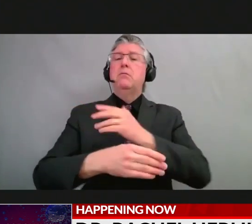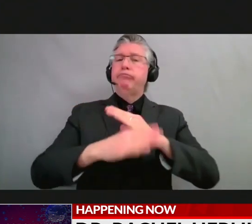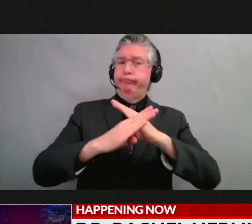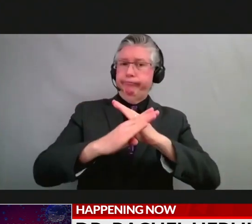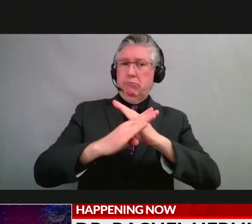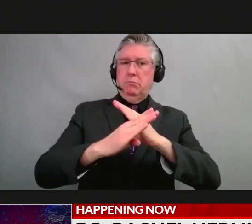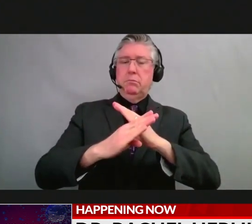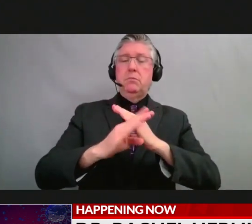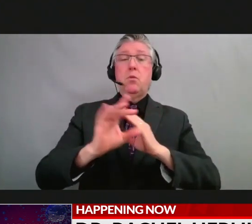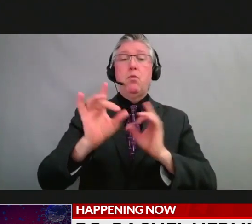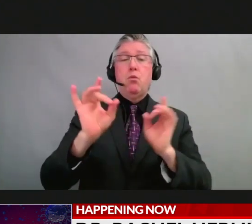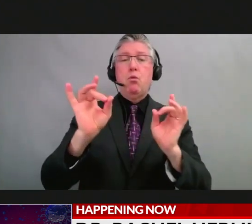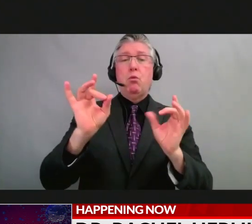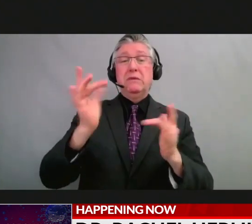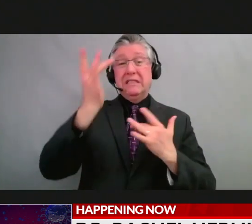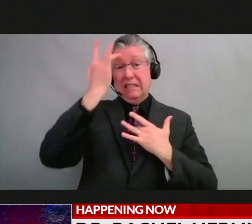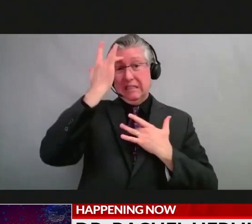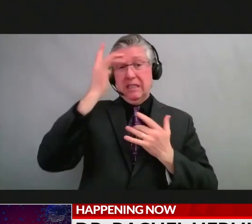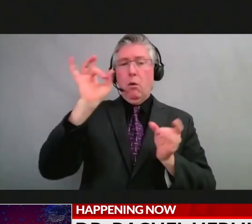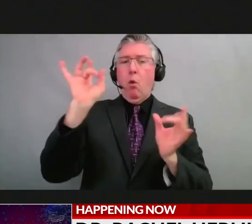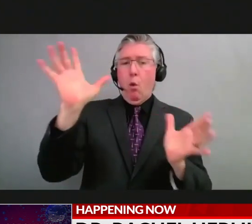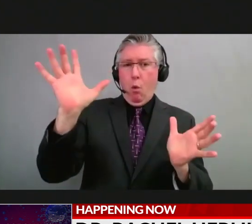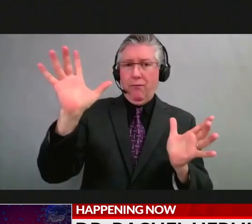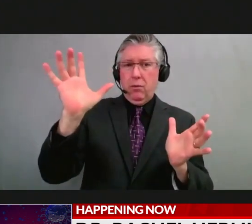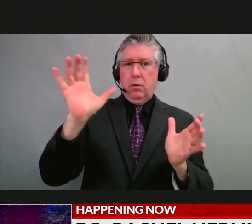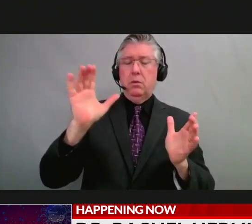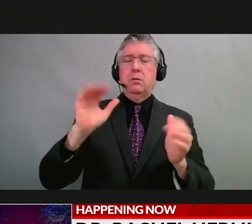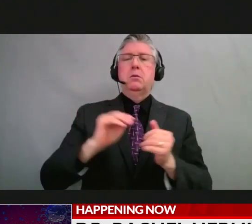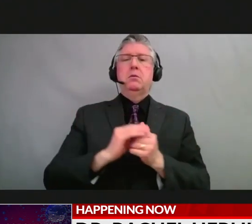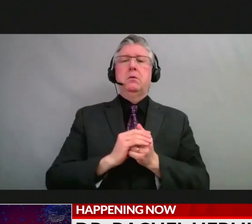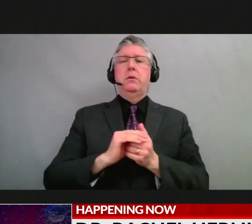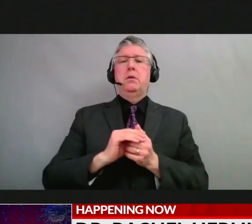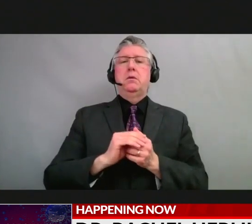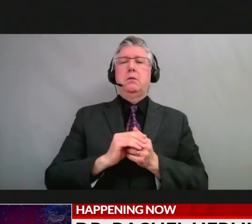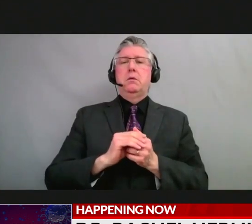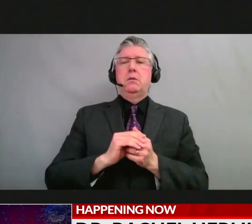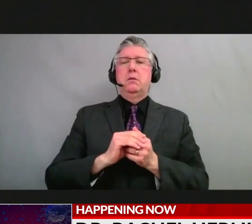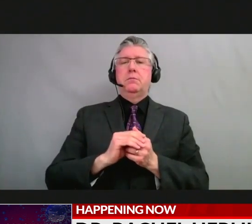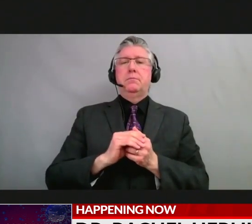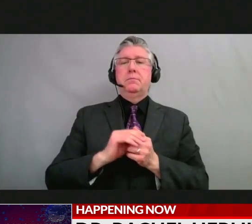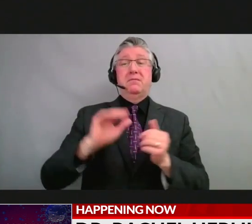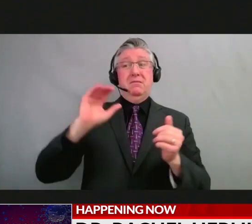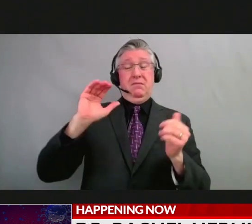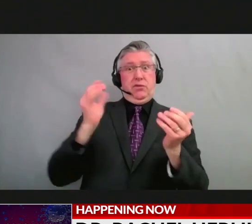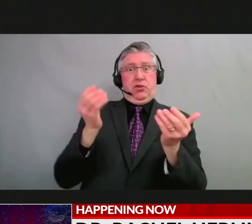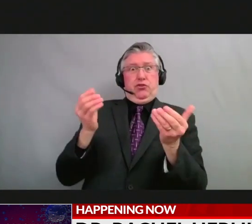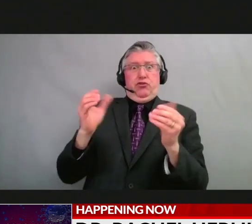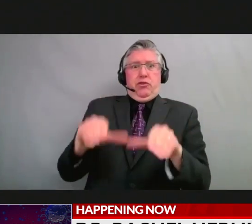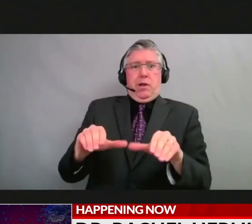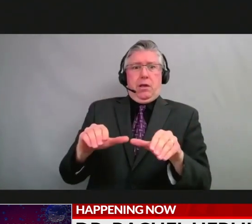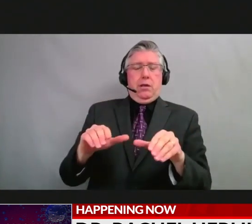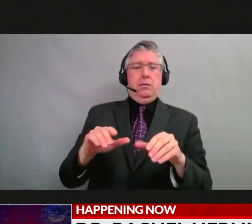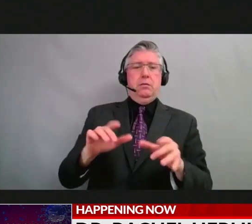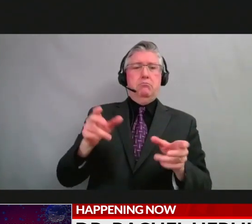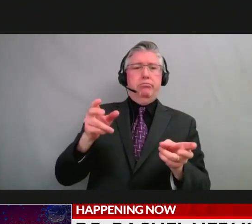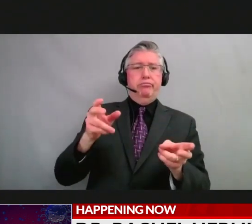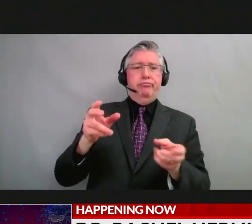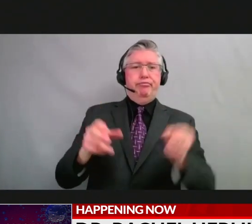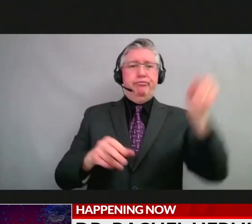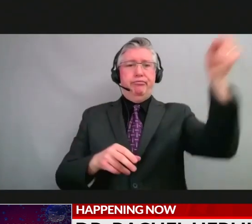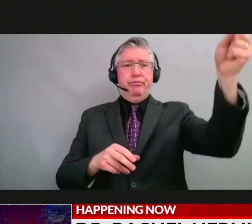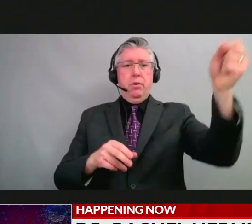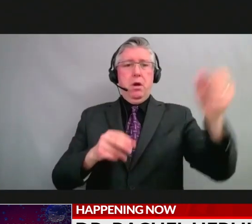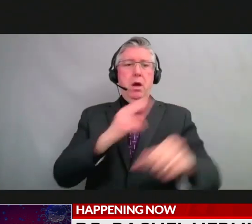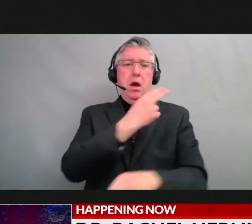incredible numbers in that risk difference associated with death or with hospitalization between those that have received